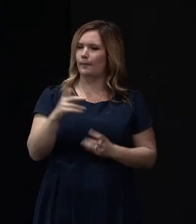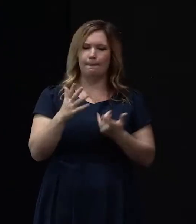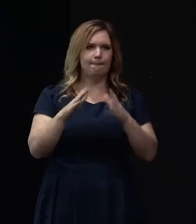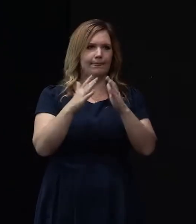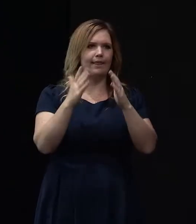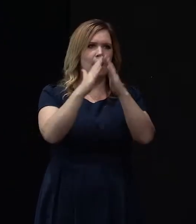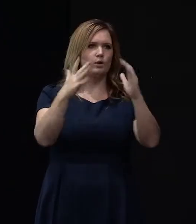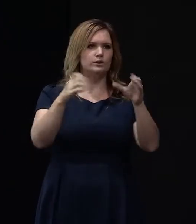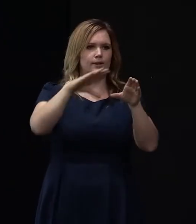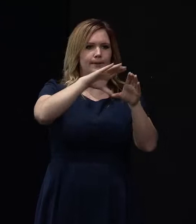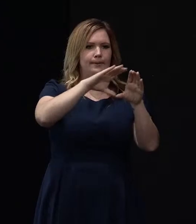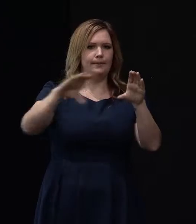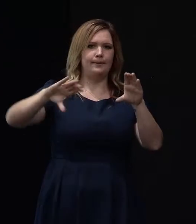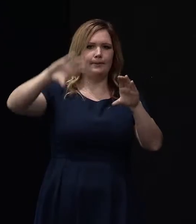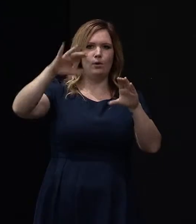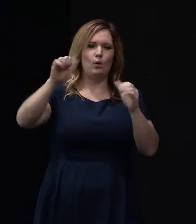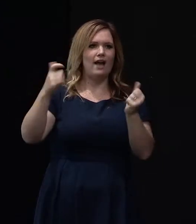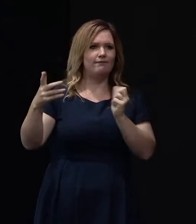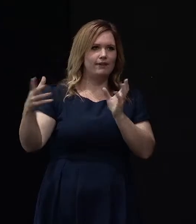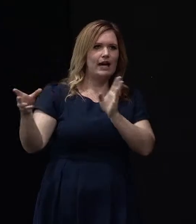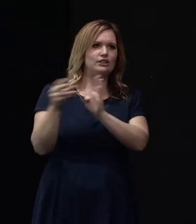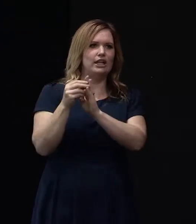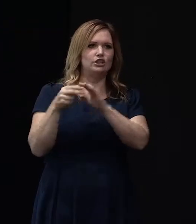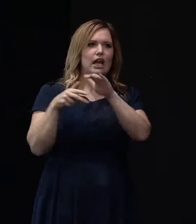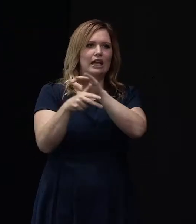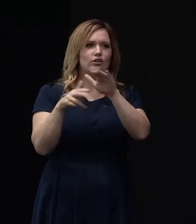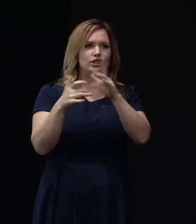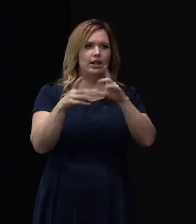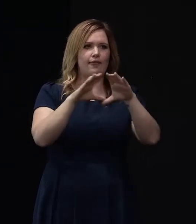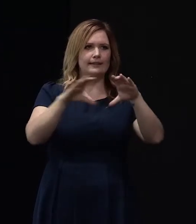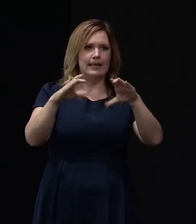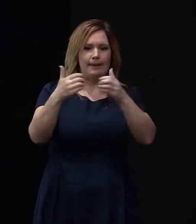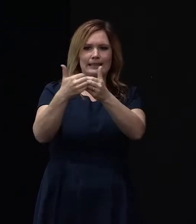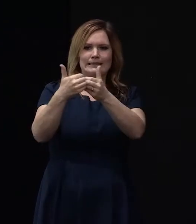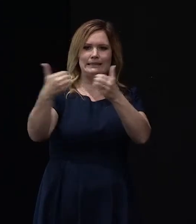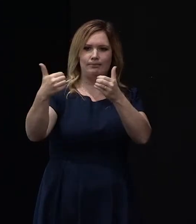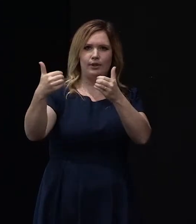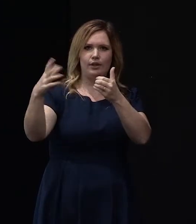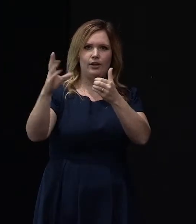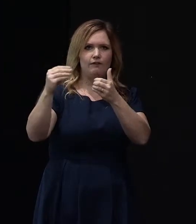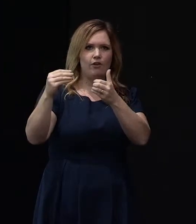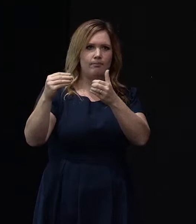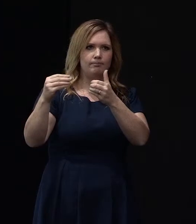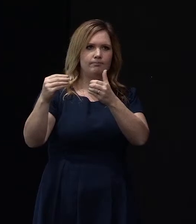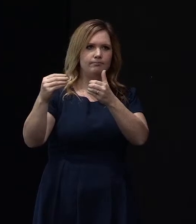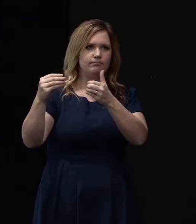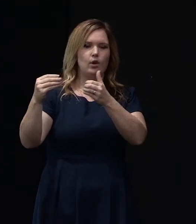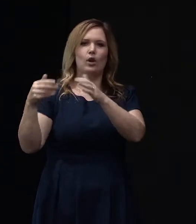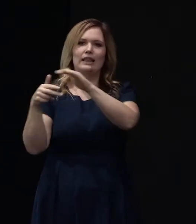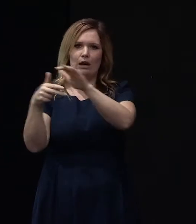or have an attached garage where the slab has parted company from the house,